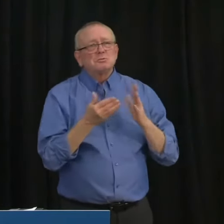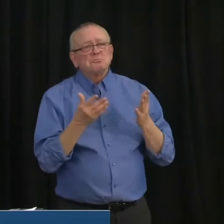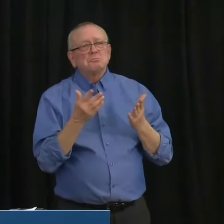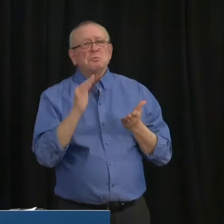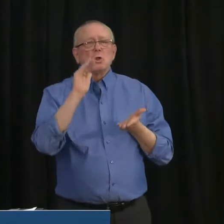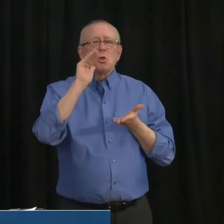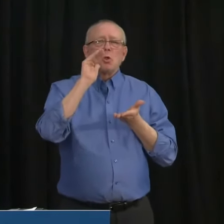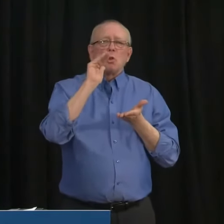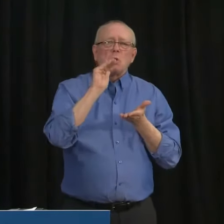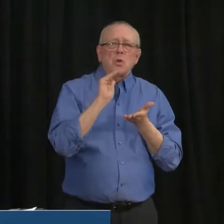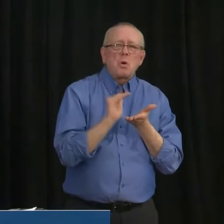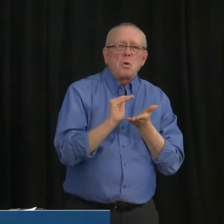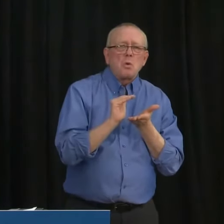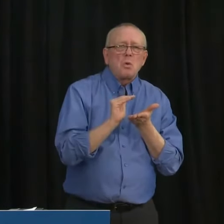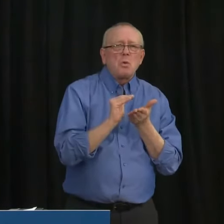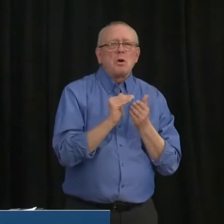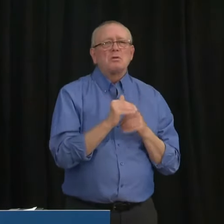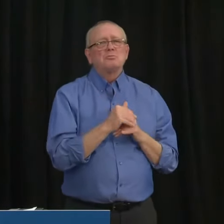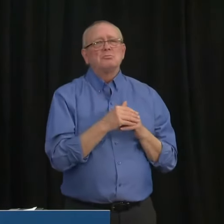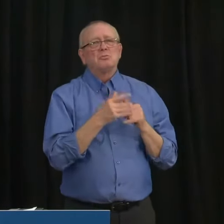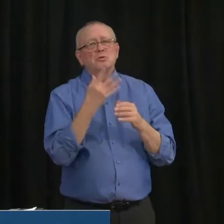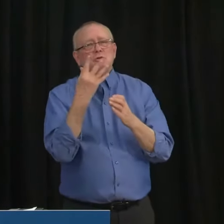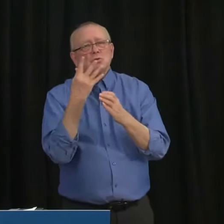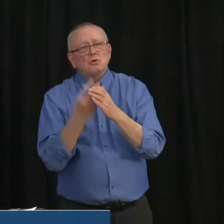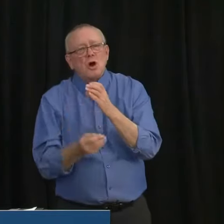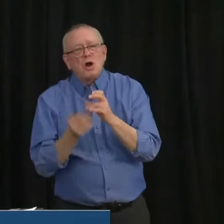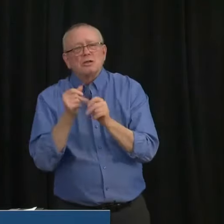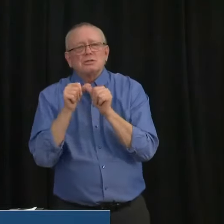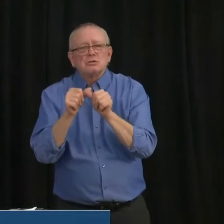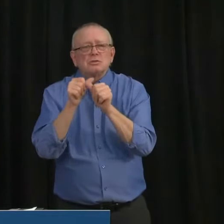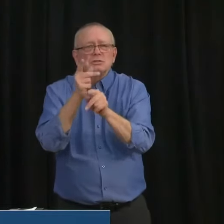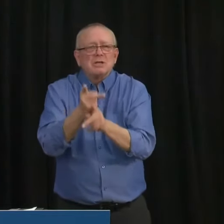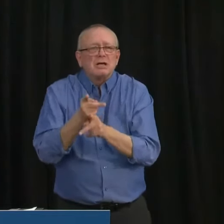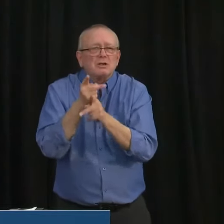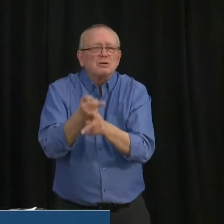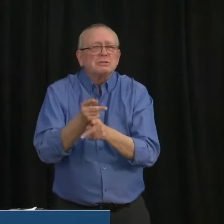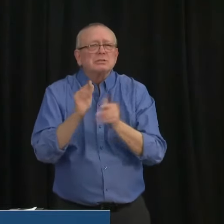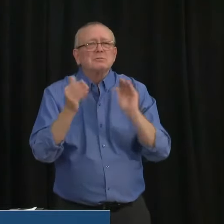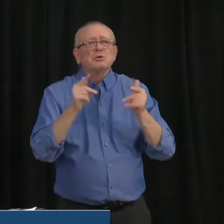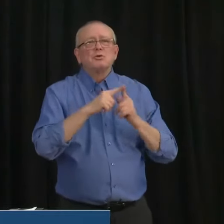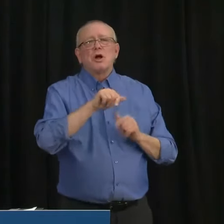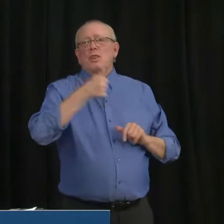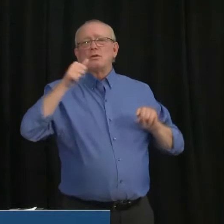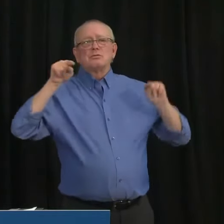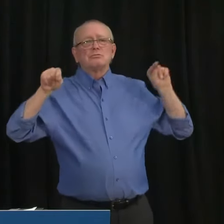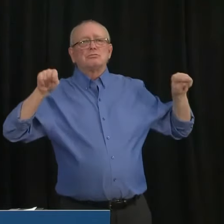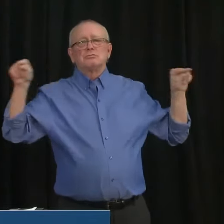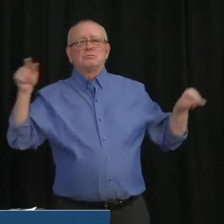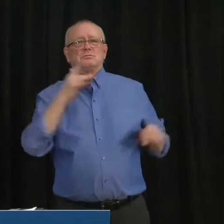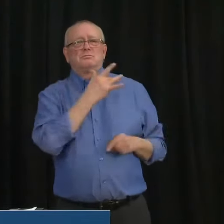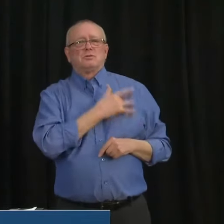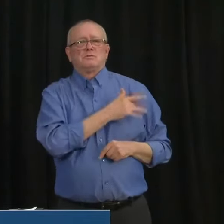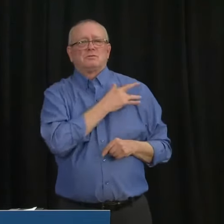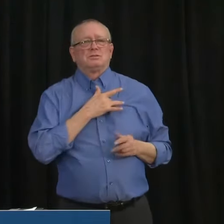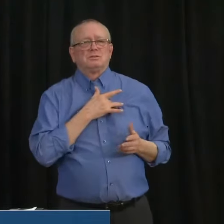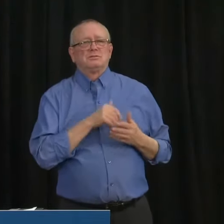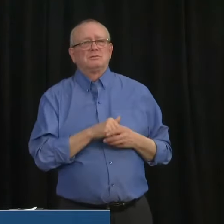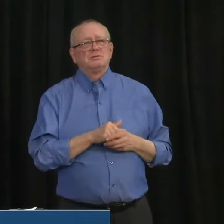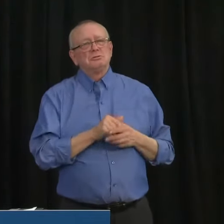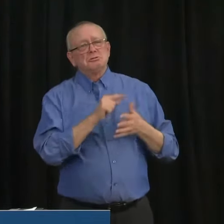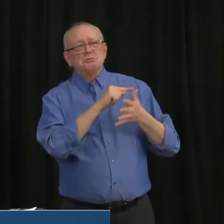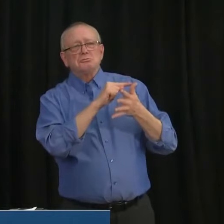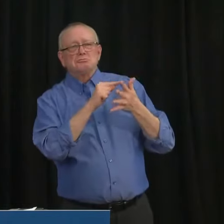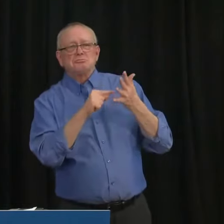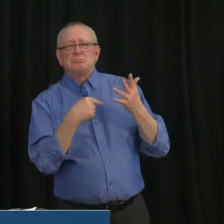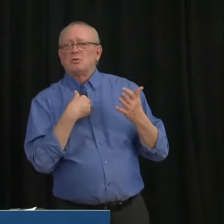homes and long-term care facilities amongst the large population provinces. So those, all of those facts are to, to the credit of Albertans